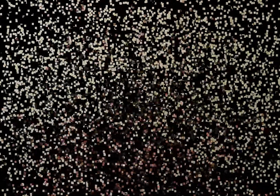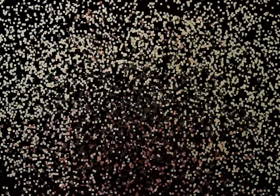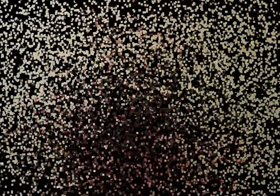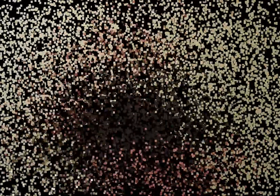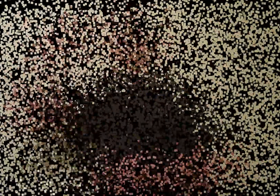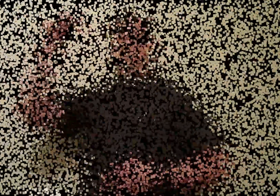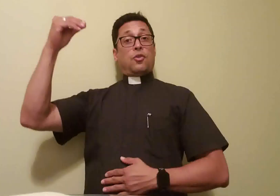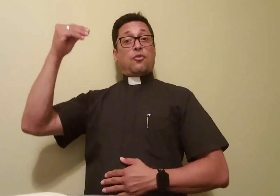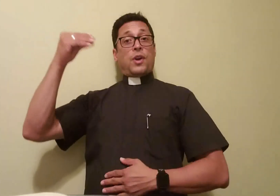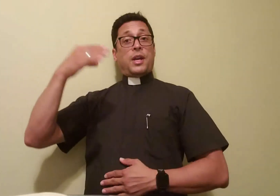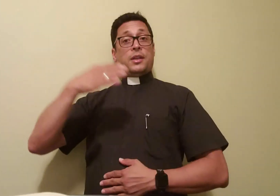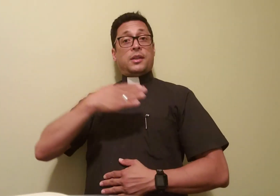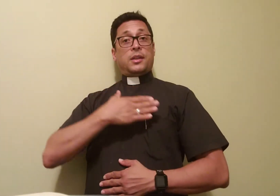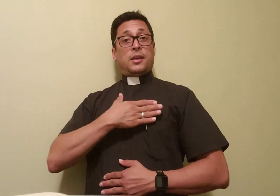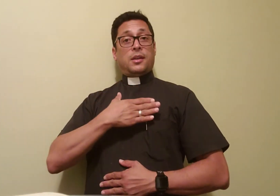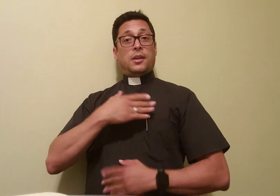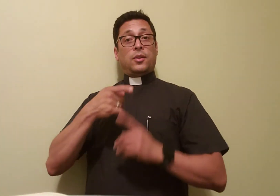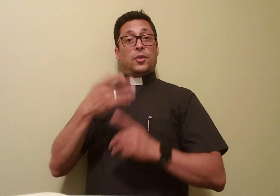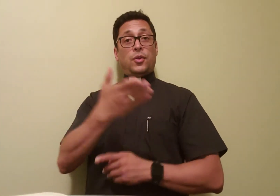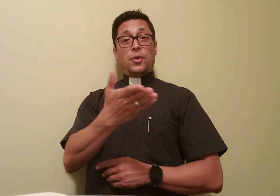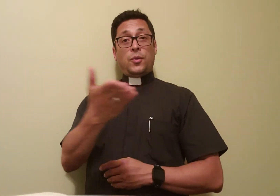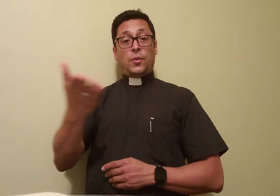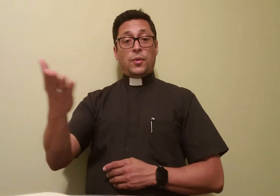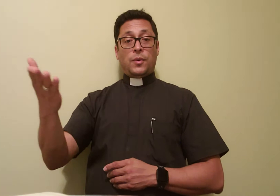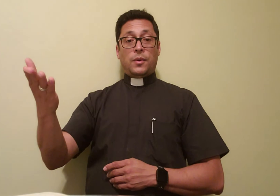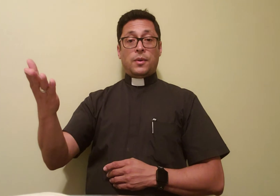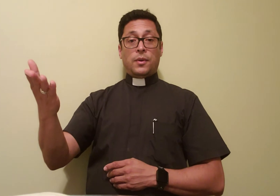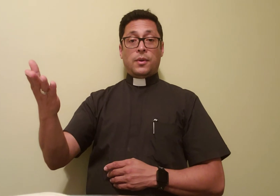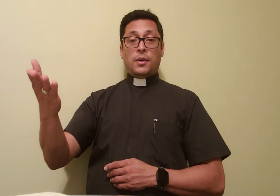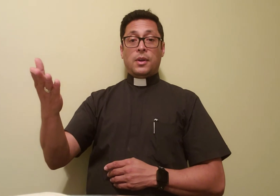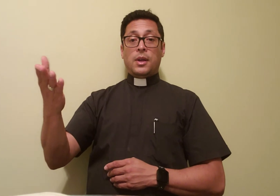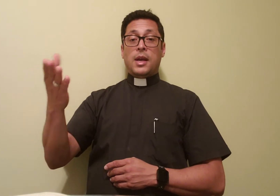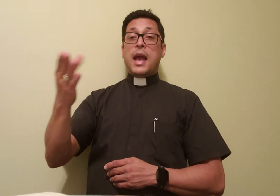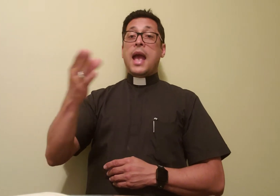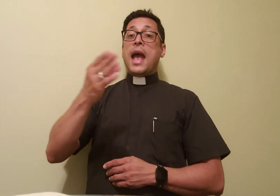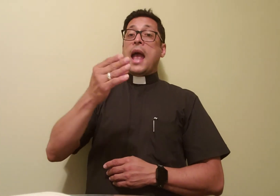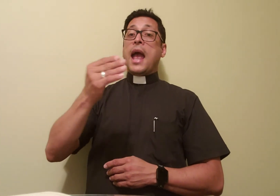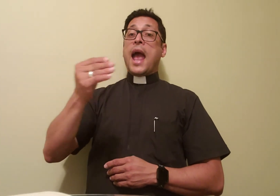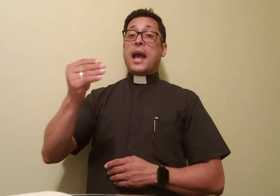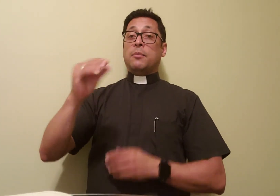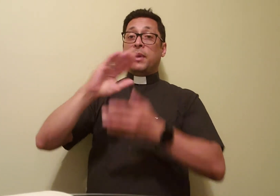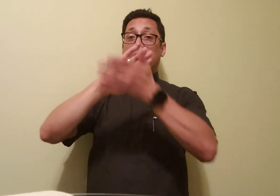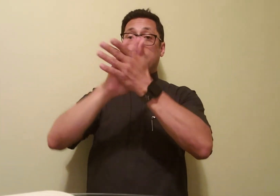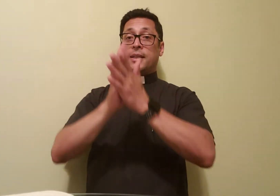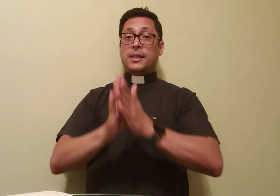Grace to you, and peace